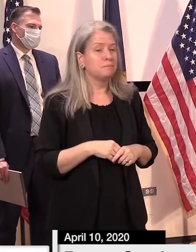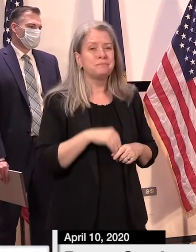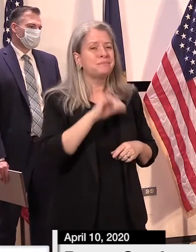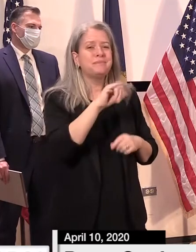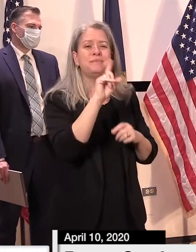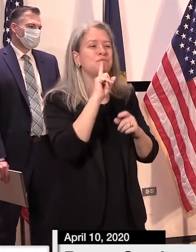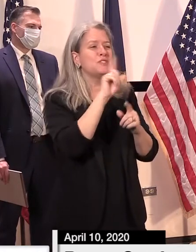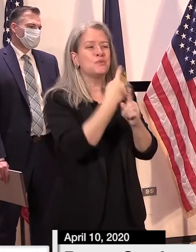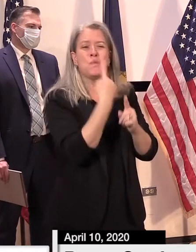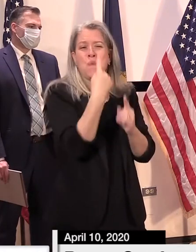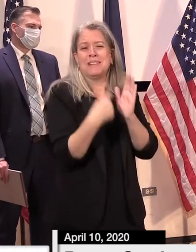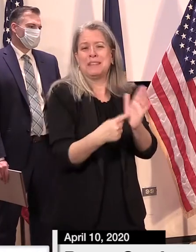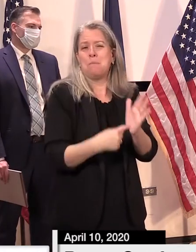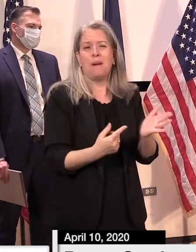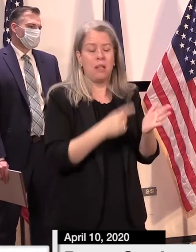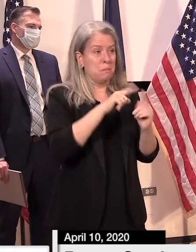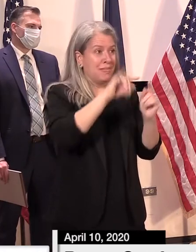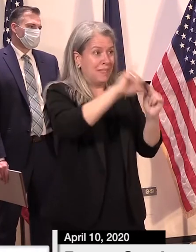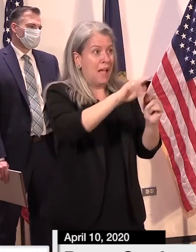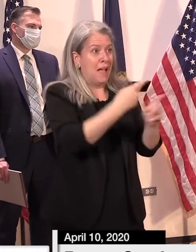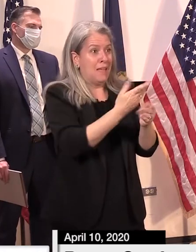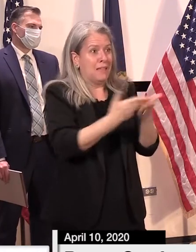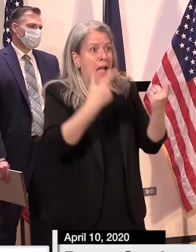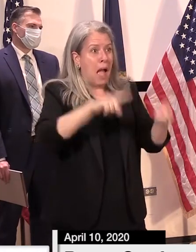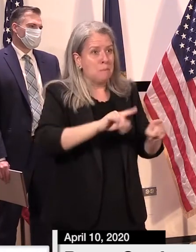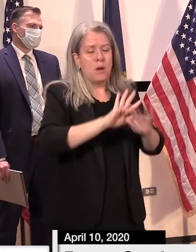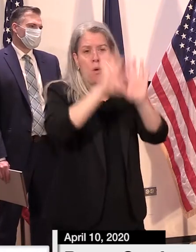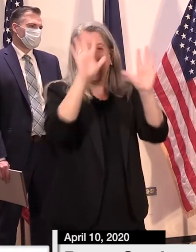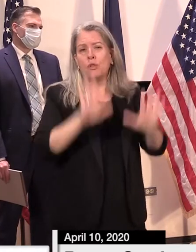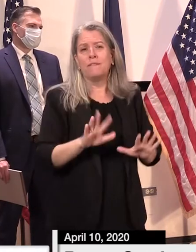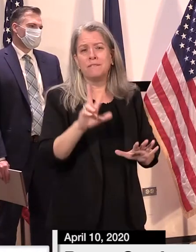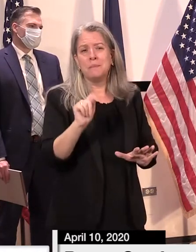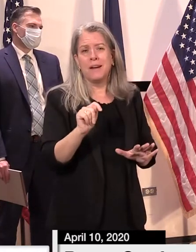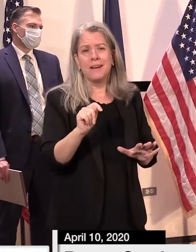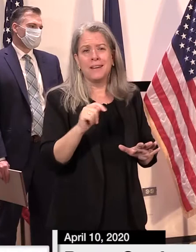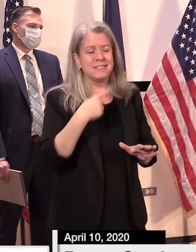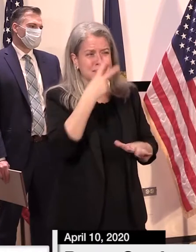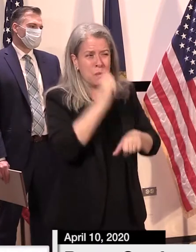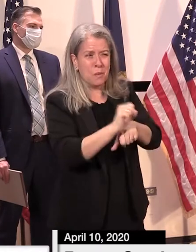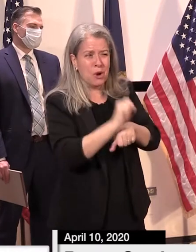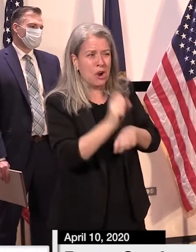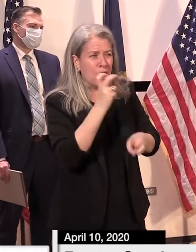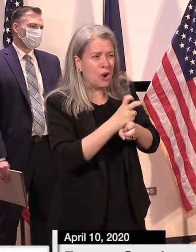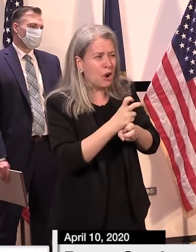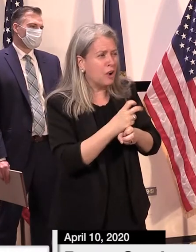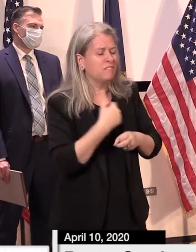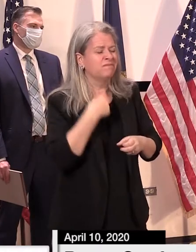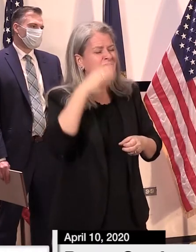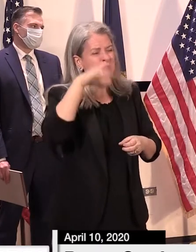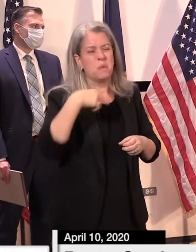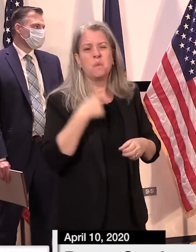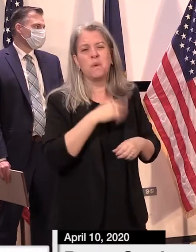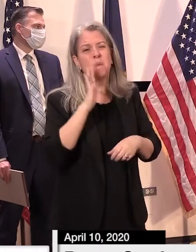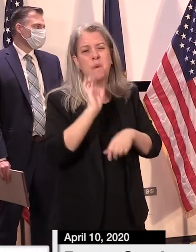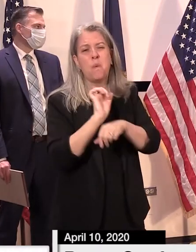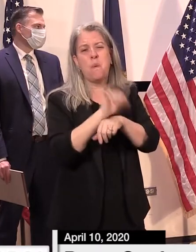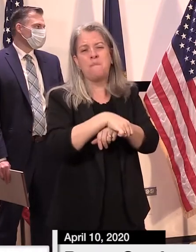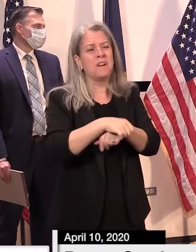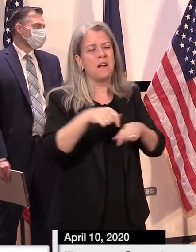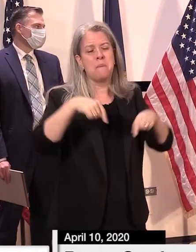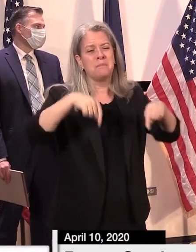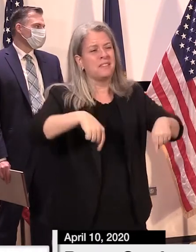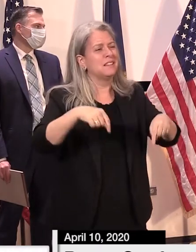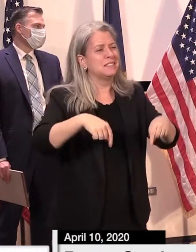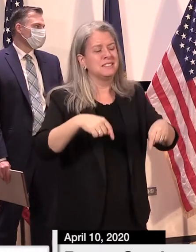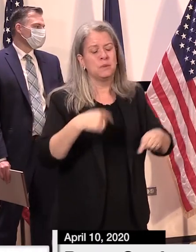and why I know, together, we will face, fight, and overcome the health and economic impacts of this pandemic,